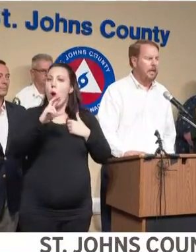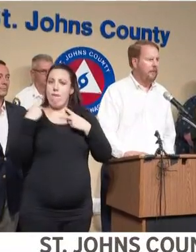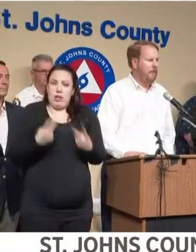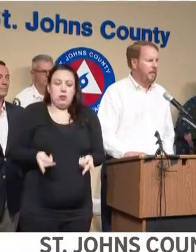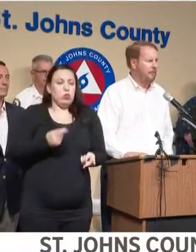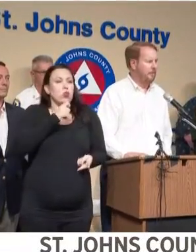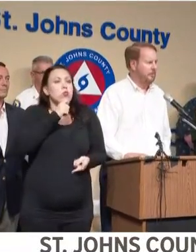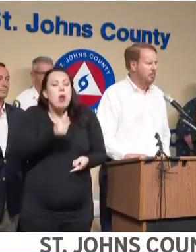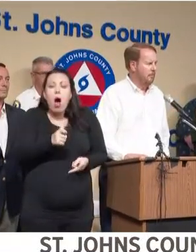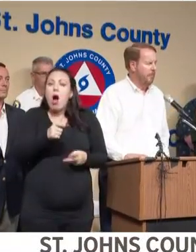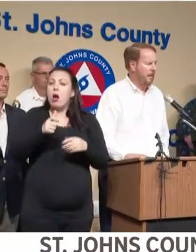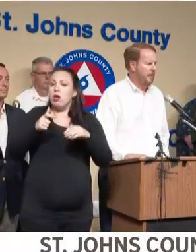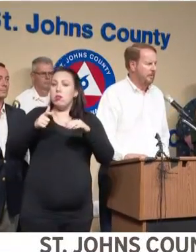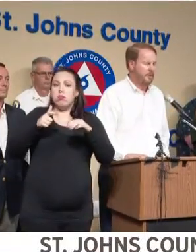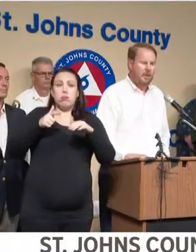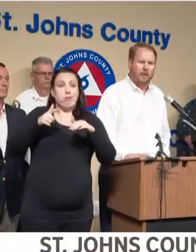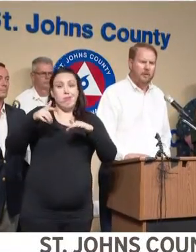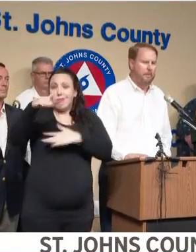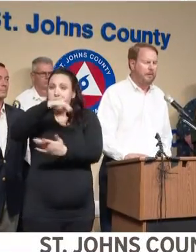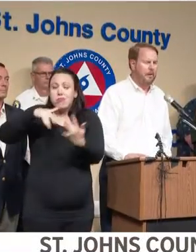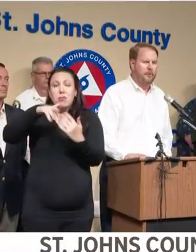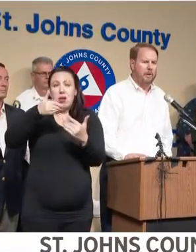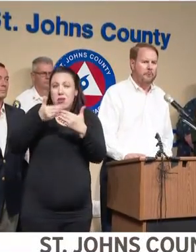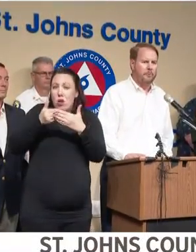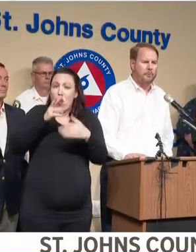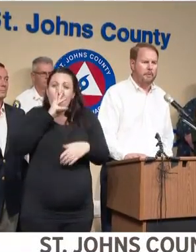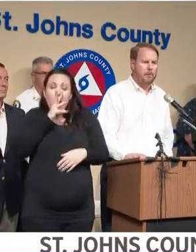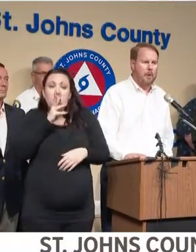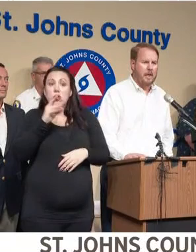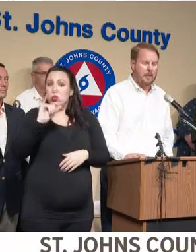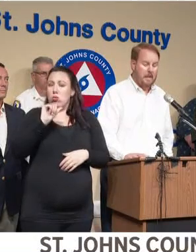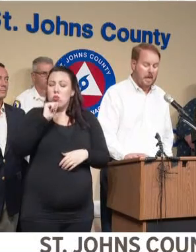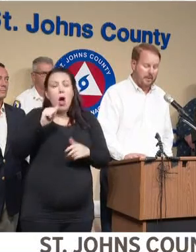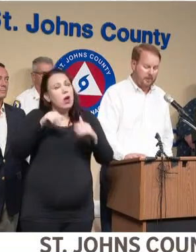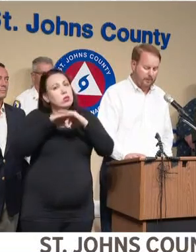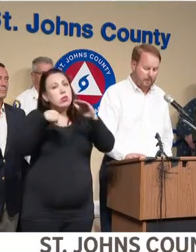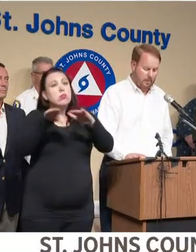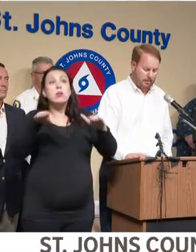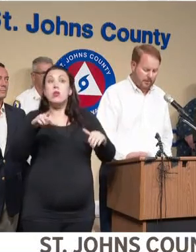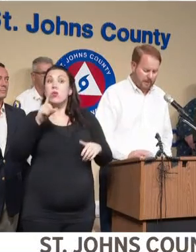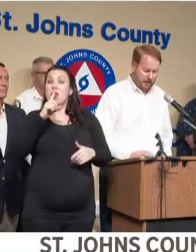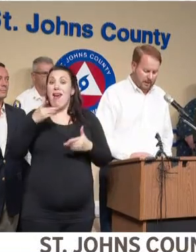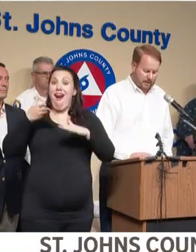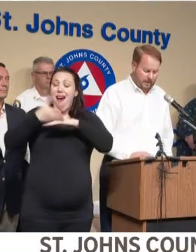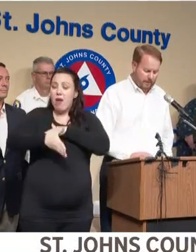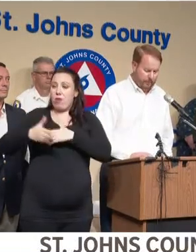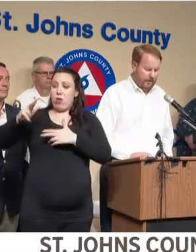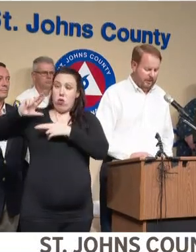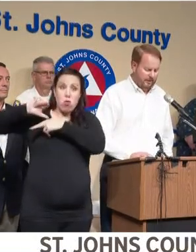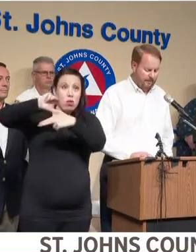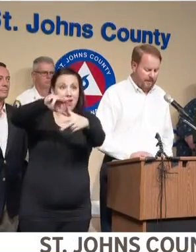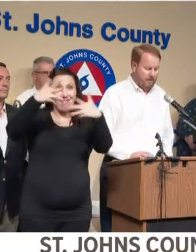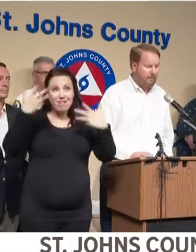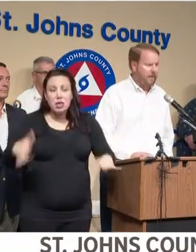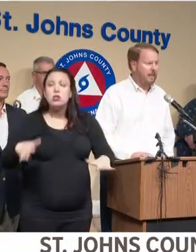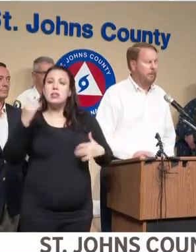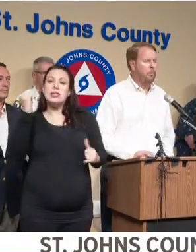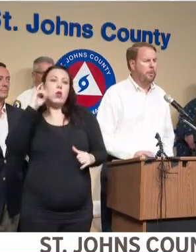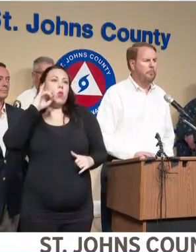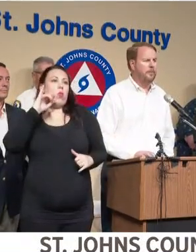water. Even after the storm passes, there'll be very treacherous rip tides and other currents in place.